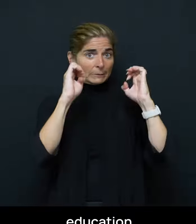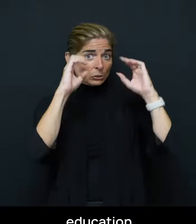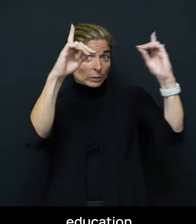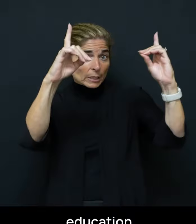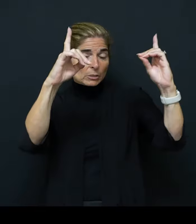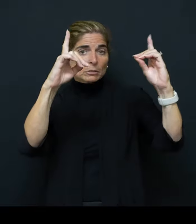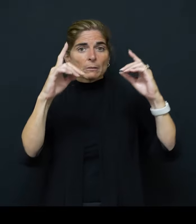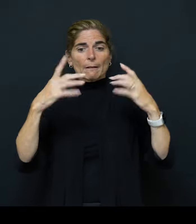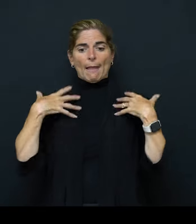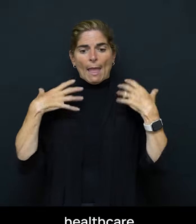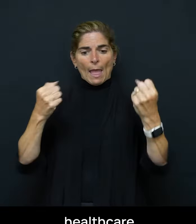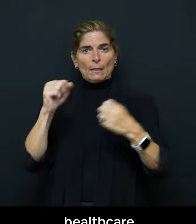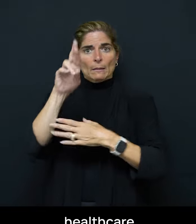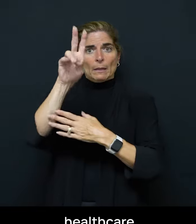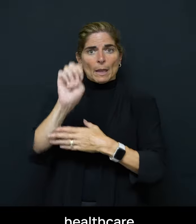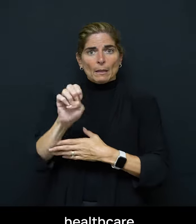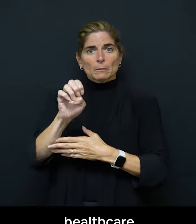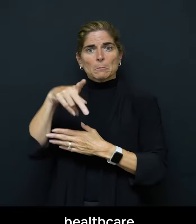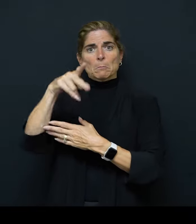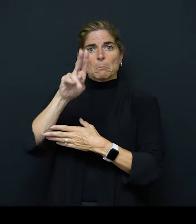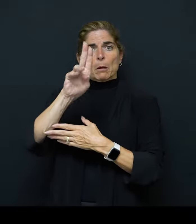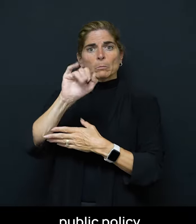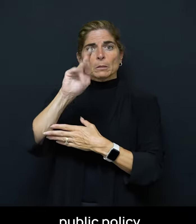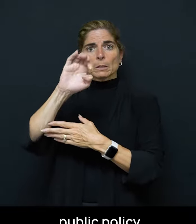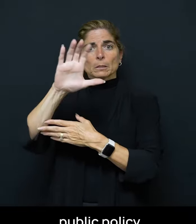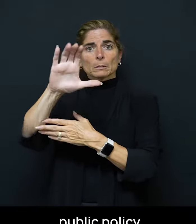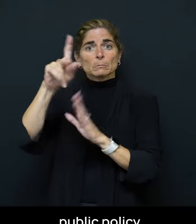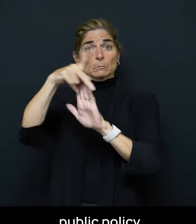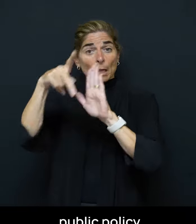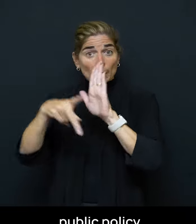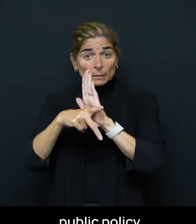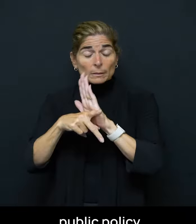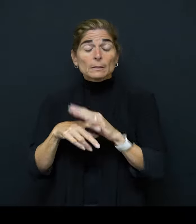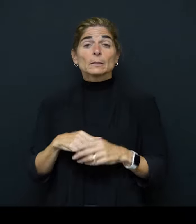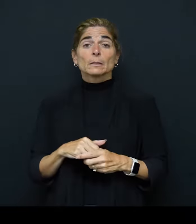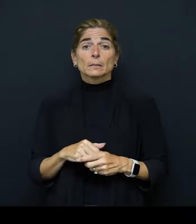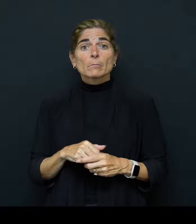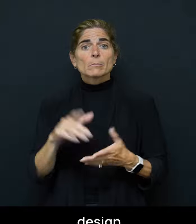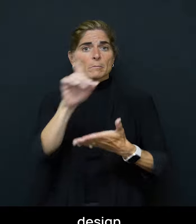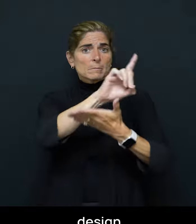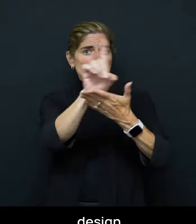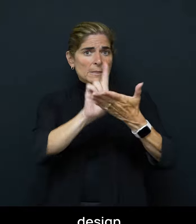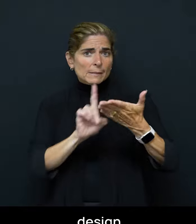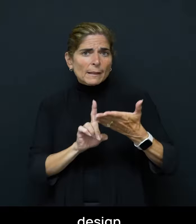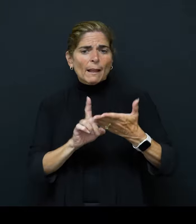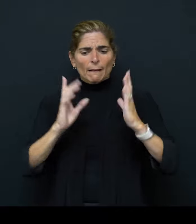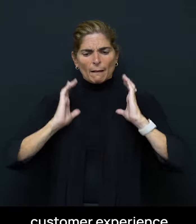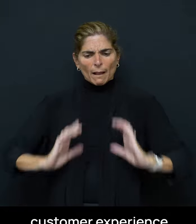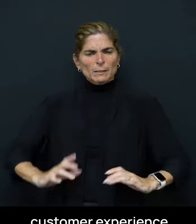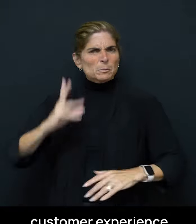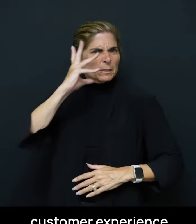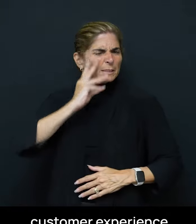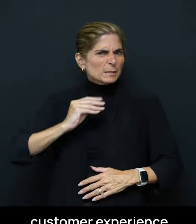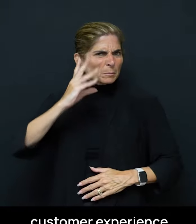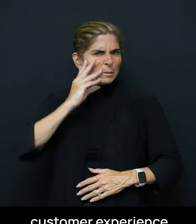Healthcare Public Policy Design Customer Experience